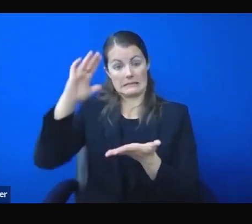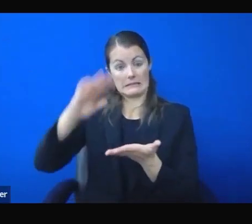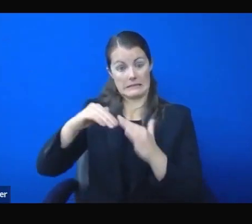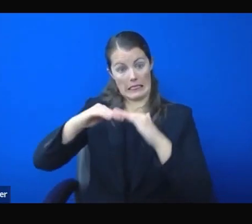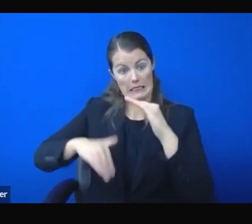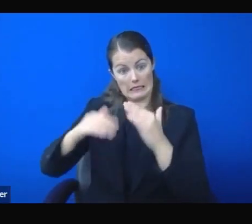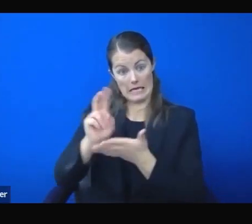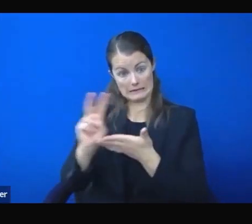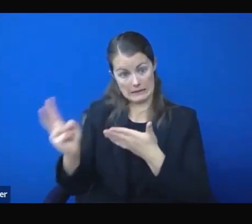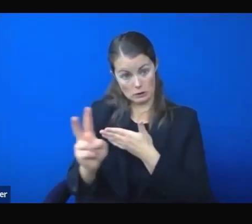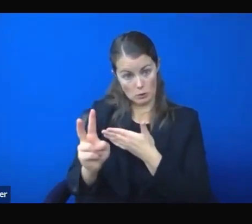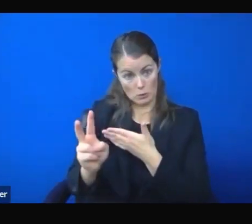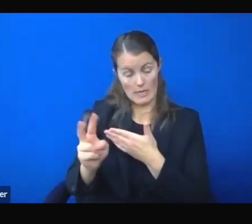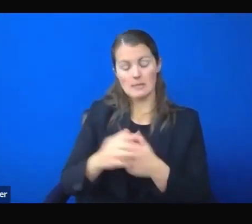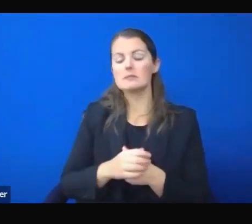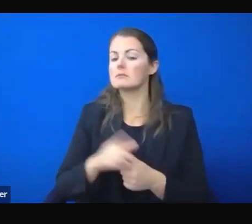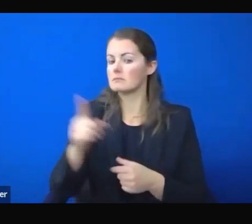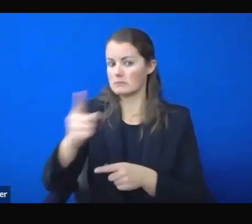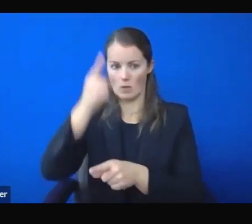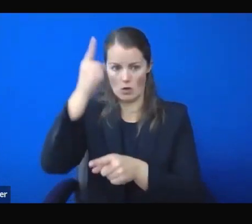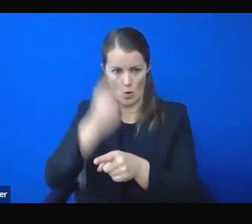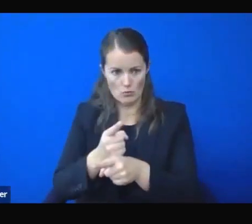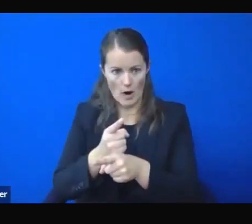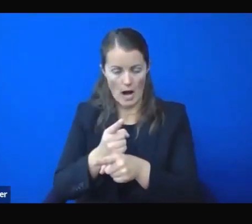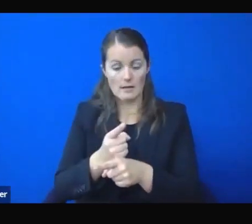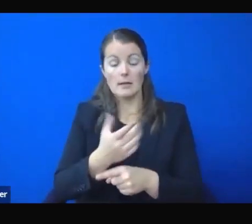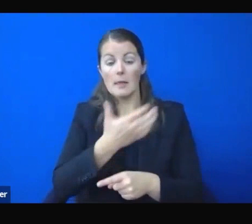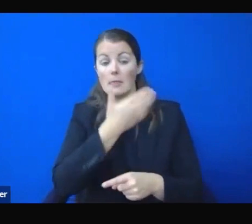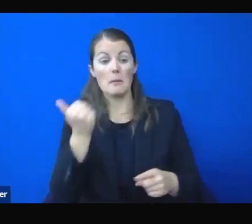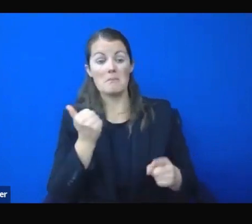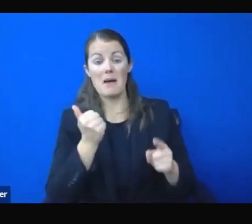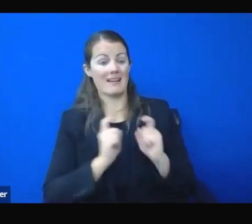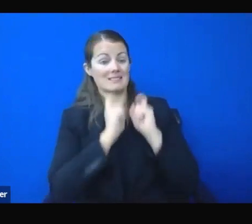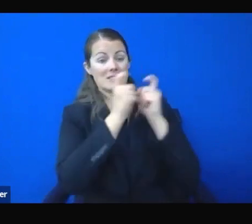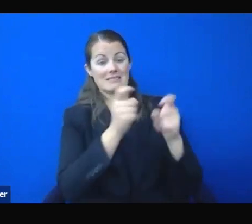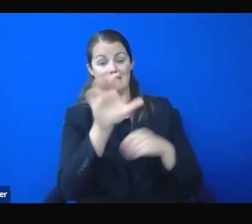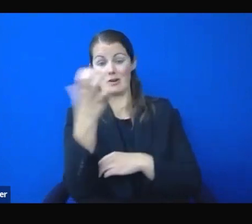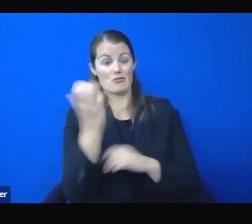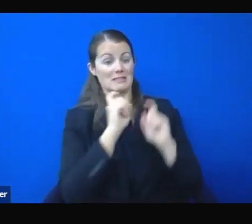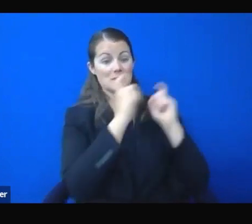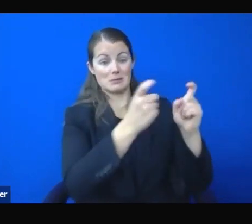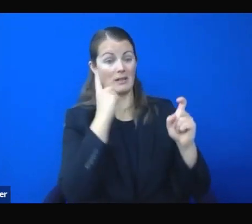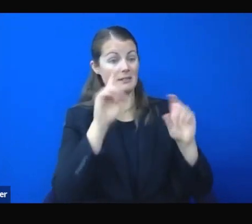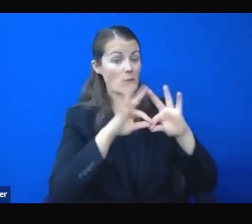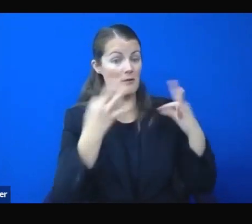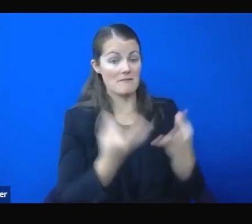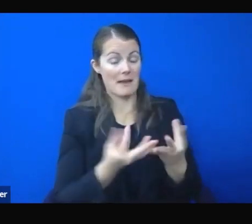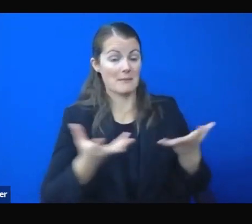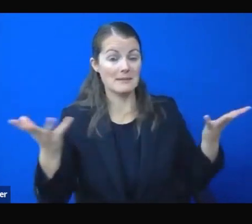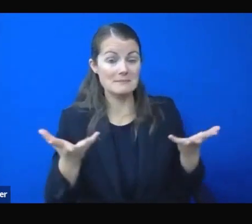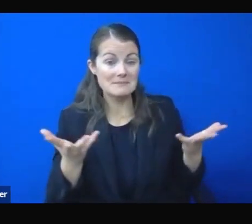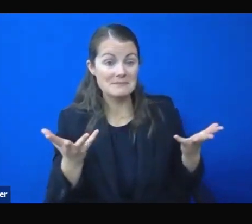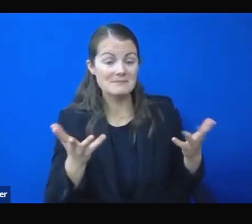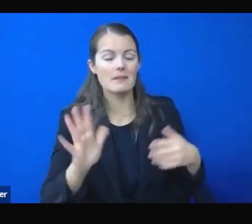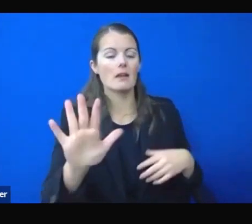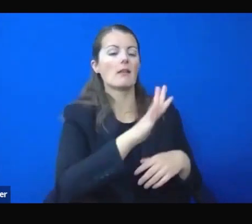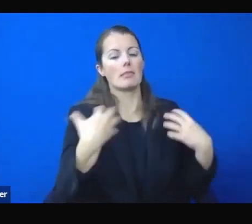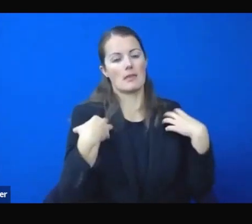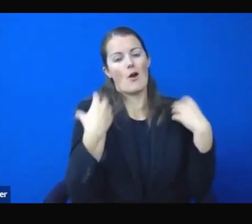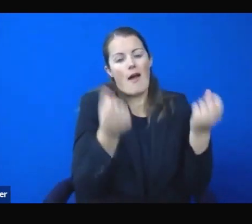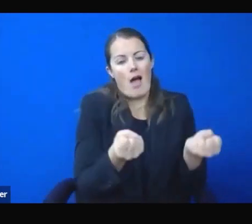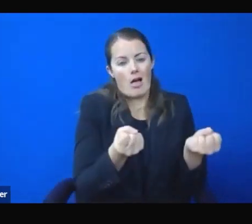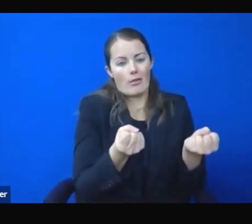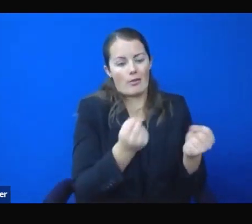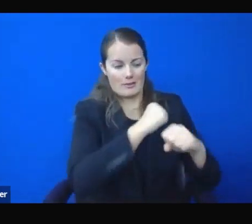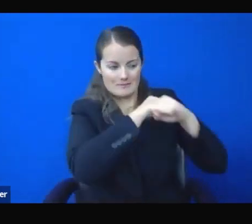gift you can give your family is their health. And we can all give each other a gift of health by practicing these protocols,